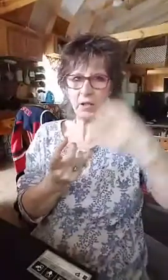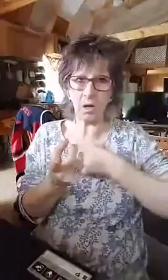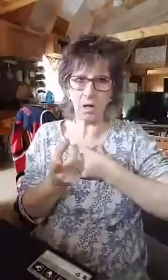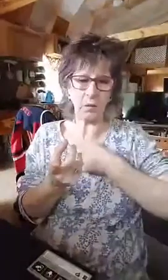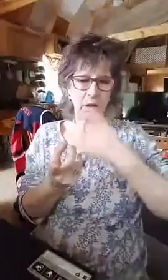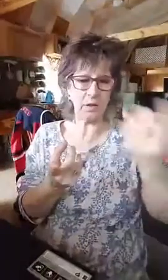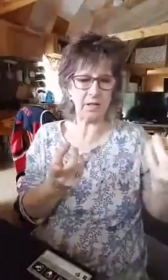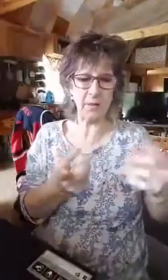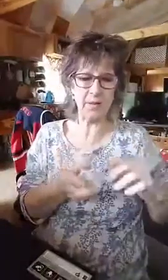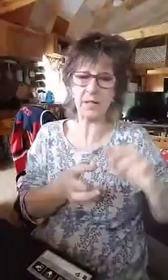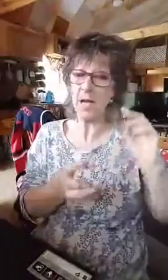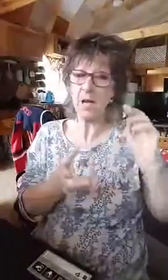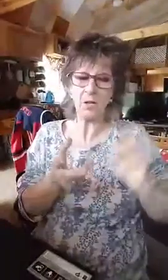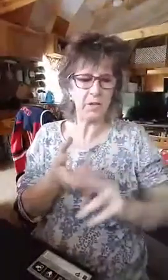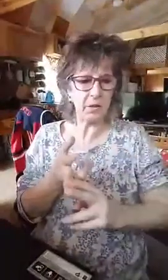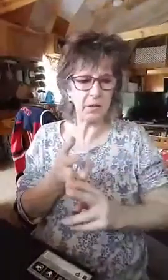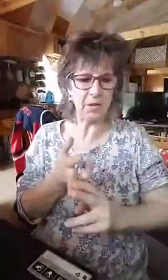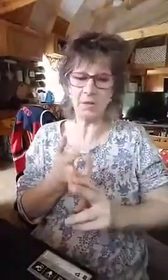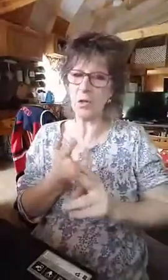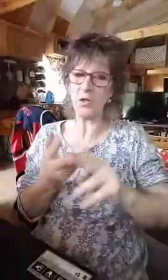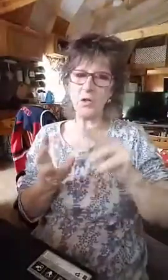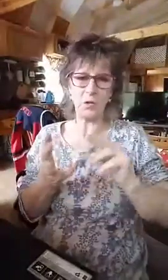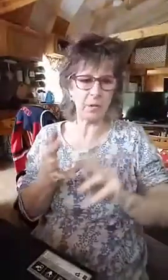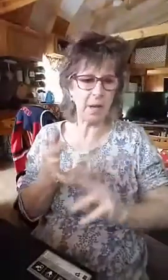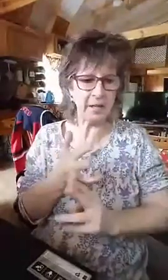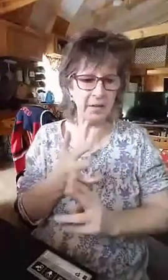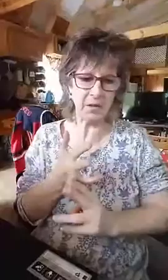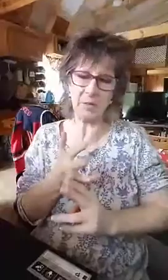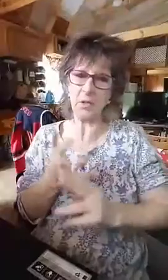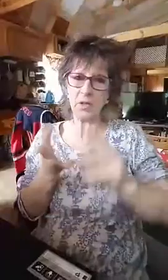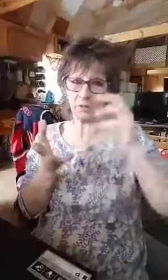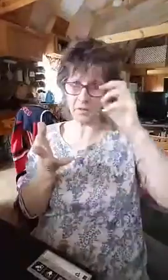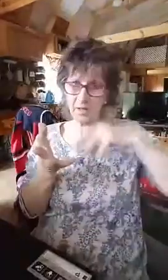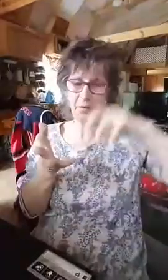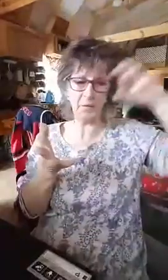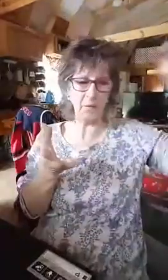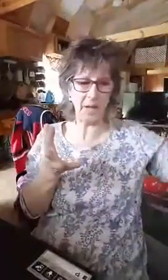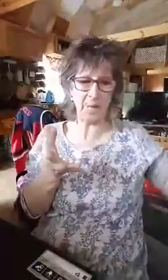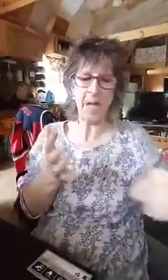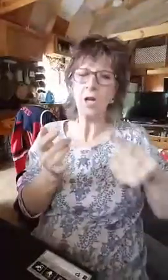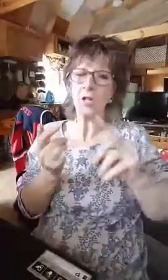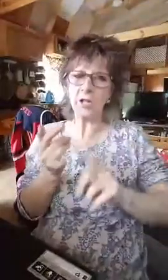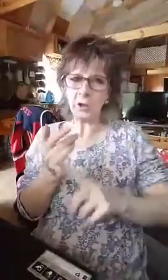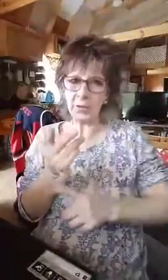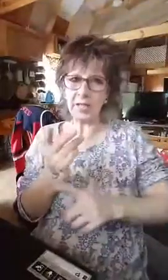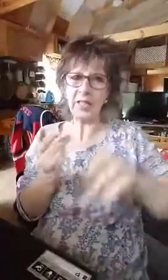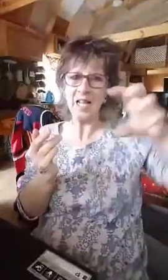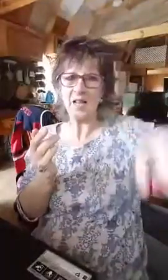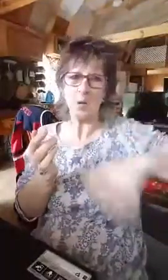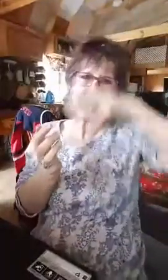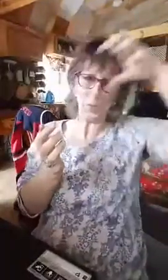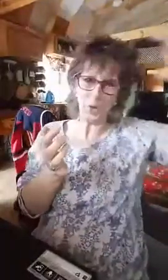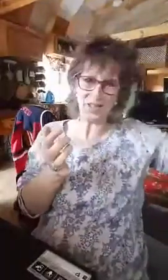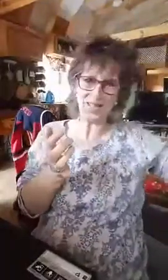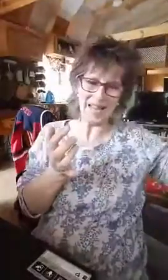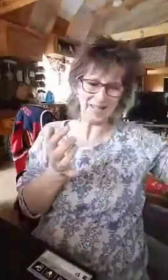your heart, what you're experiencing. You deal with those emotions. You repent of those emotions for yourself and for them. You decree what the word says.